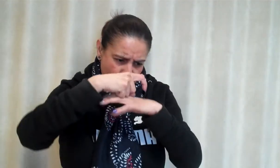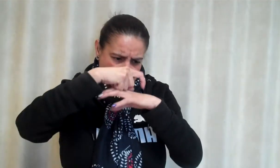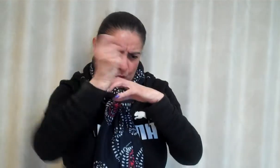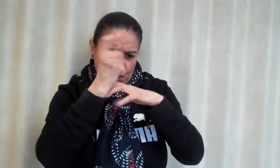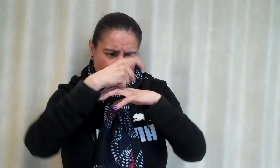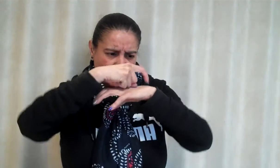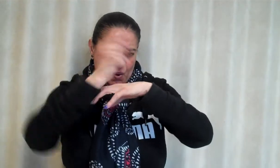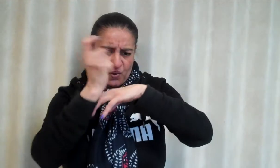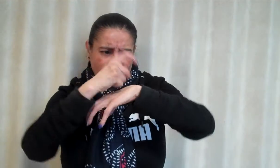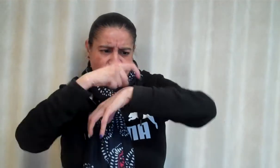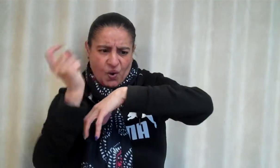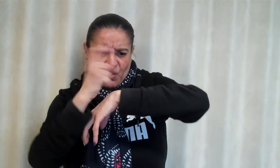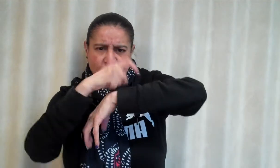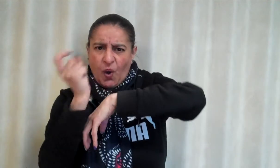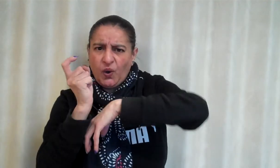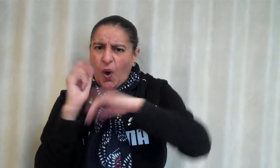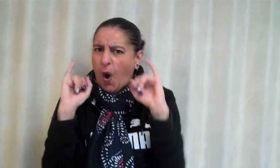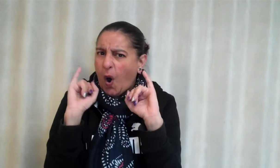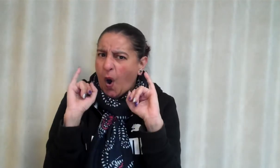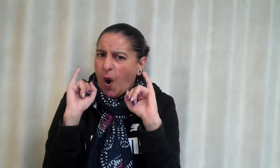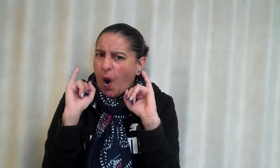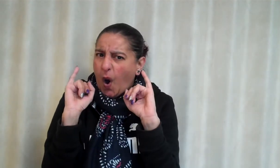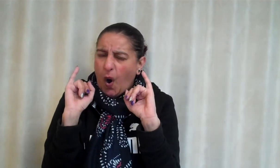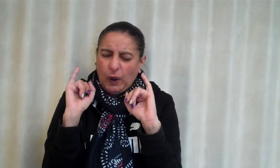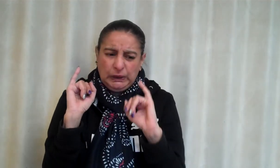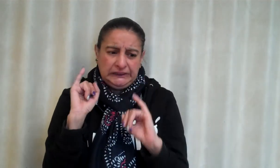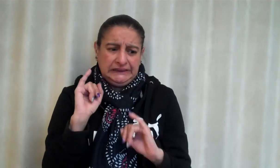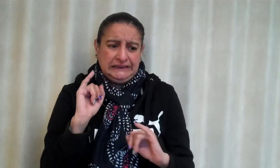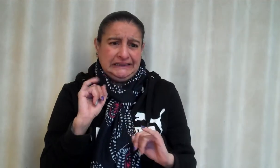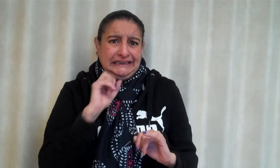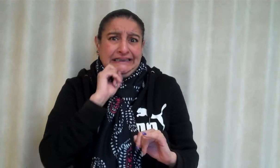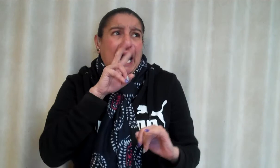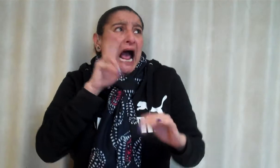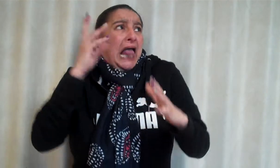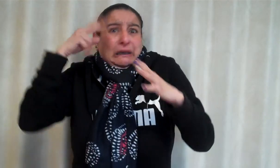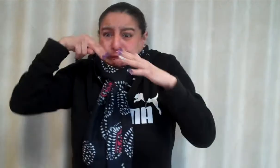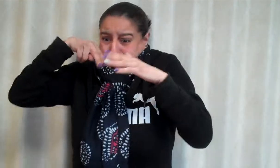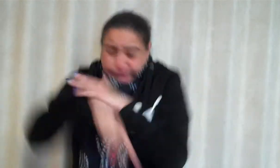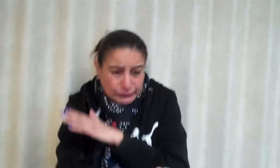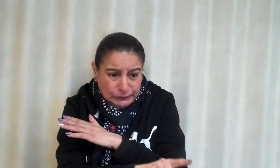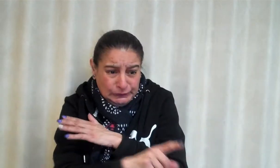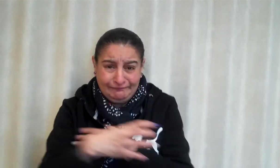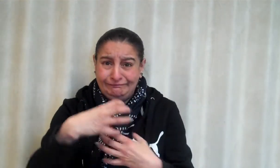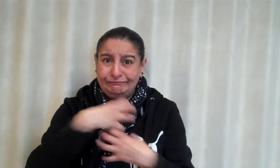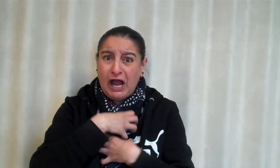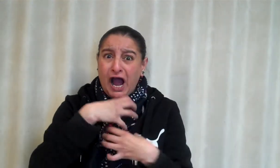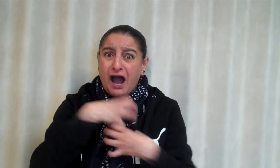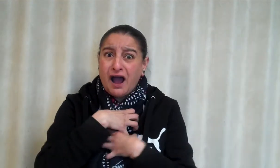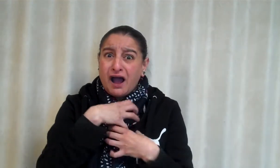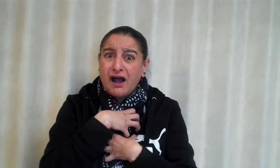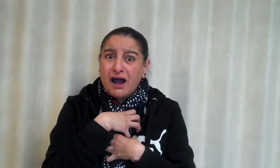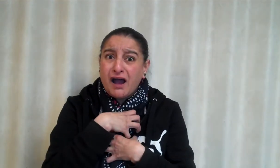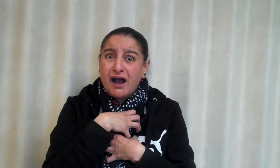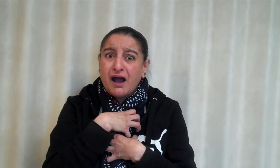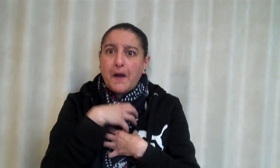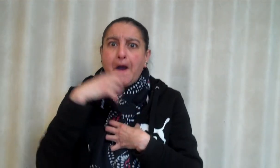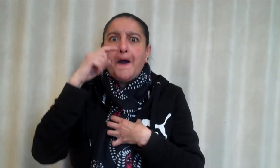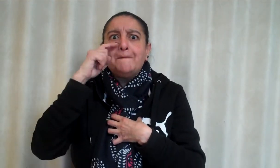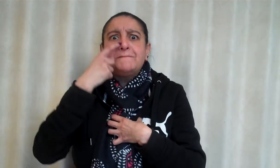Purple lumps all over his back. The snake. snake burrowed